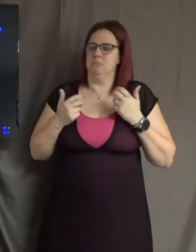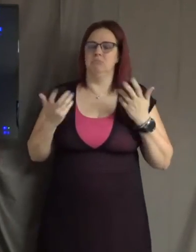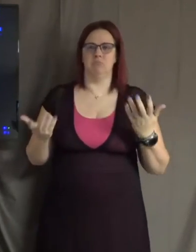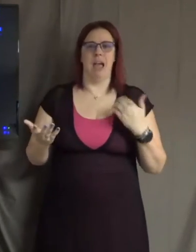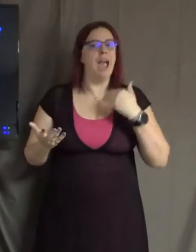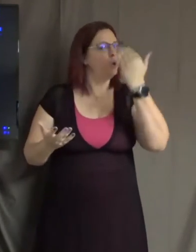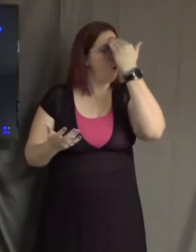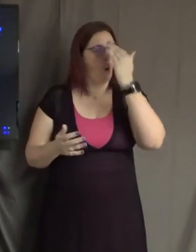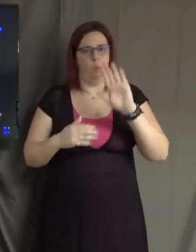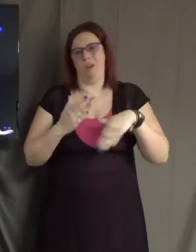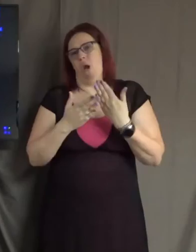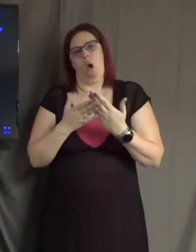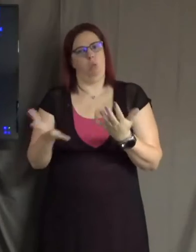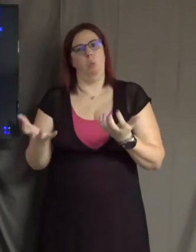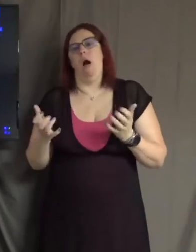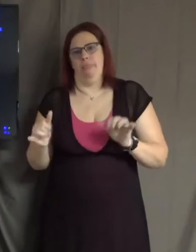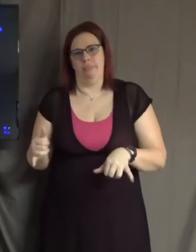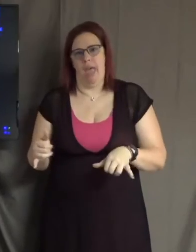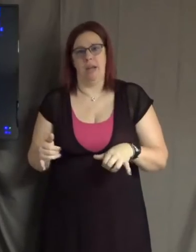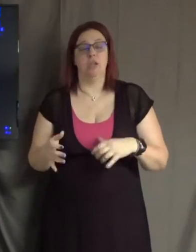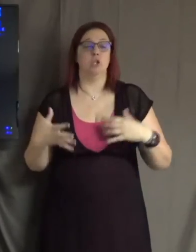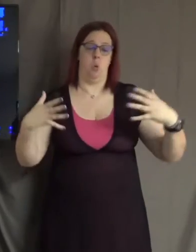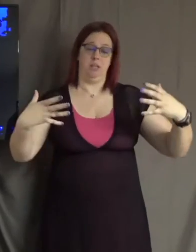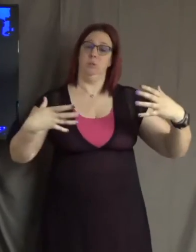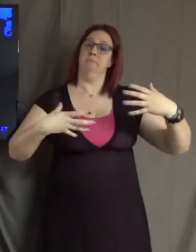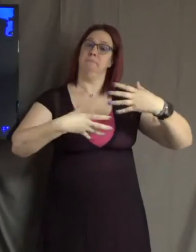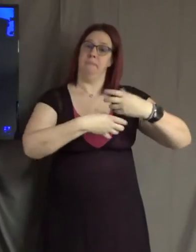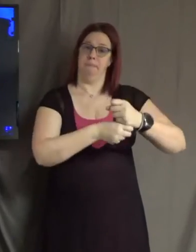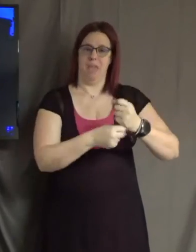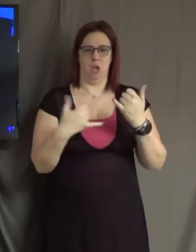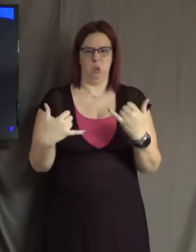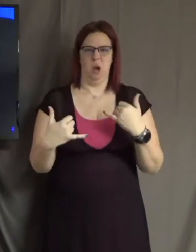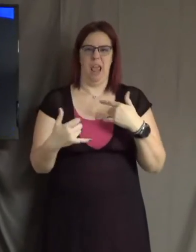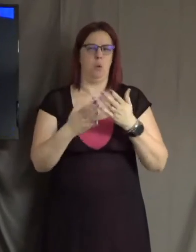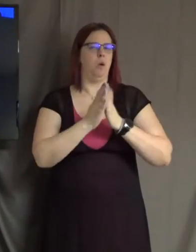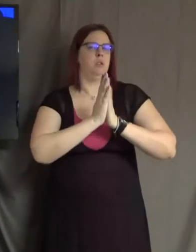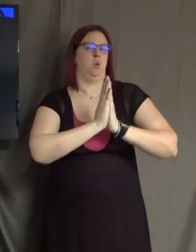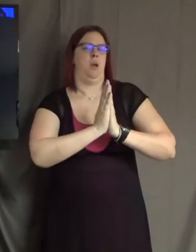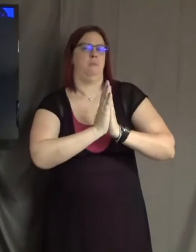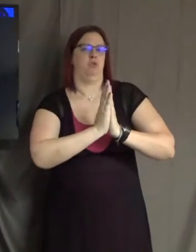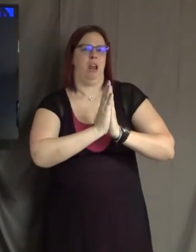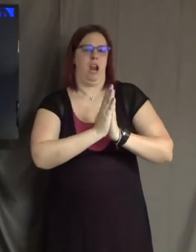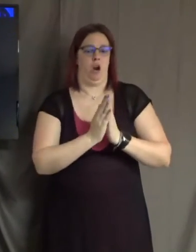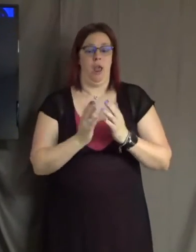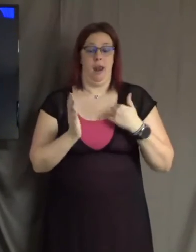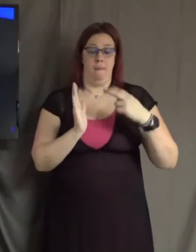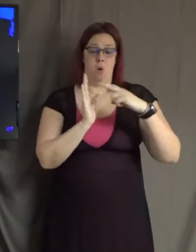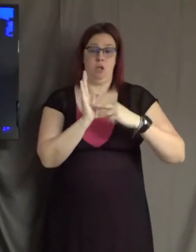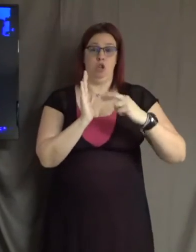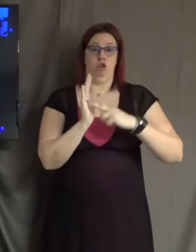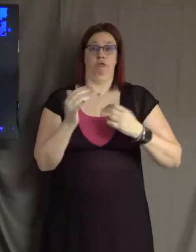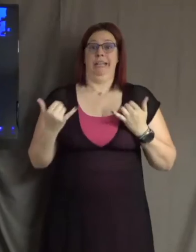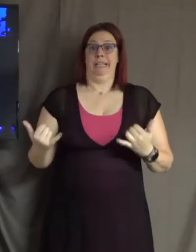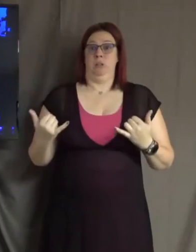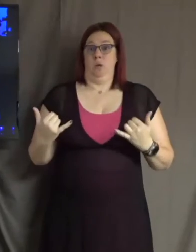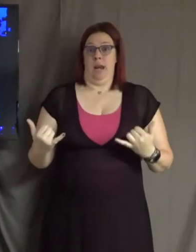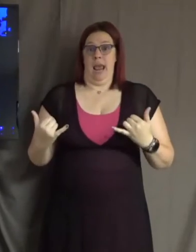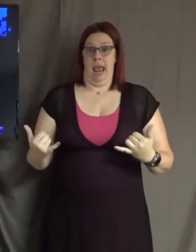So as we complete this time together, I invite us into prayer. And I'm going to read today something that came from President Theodore